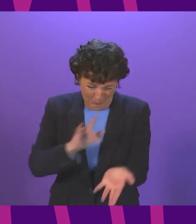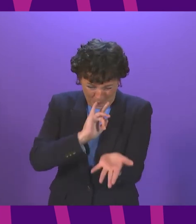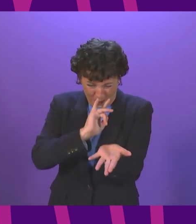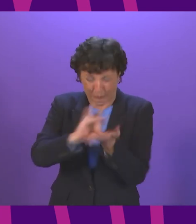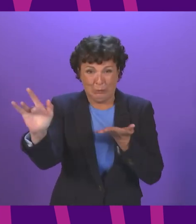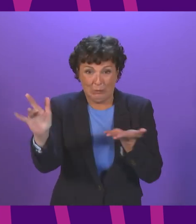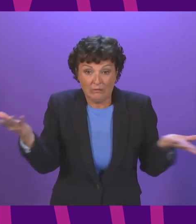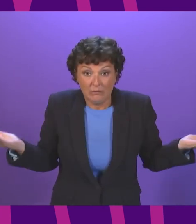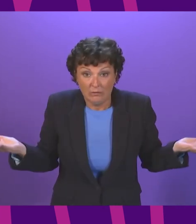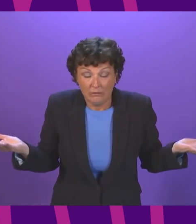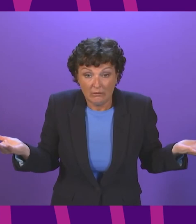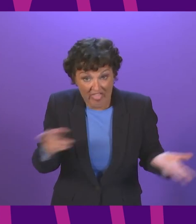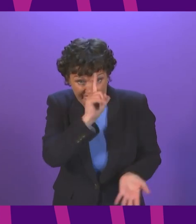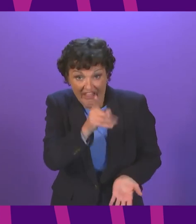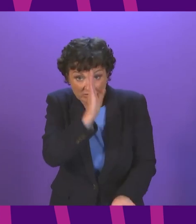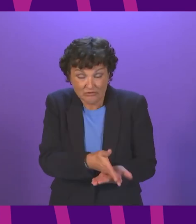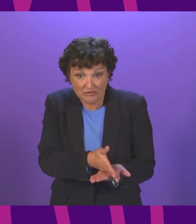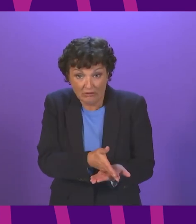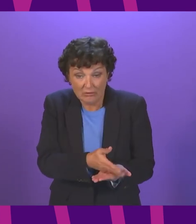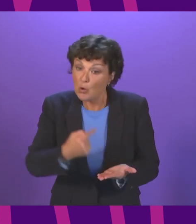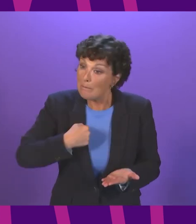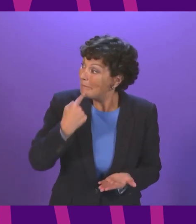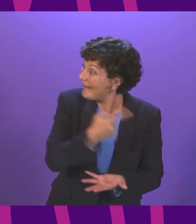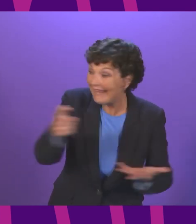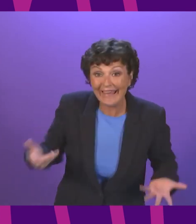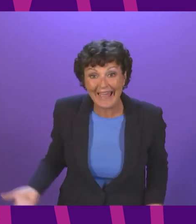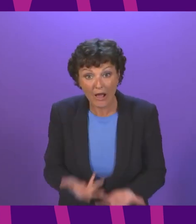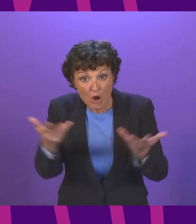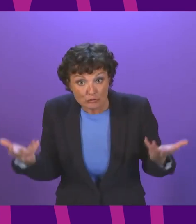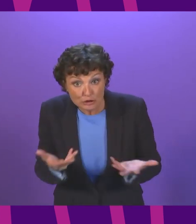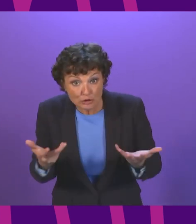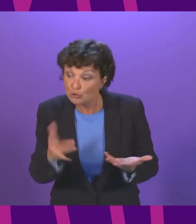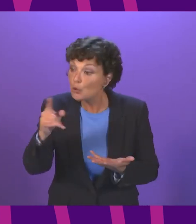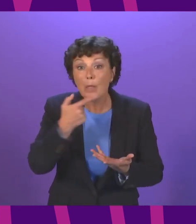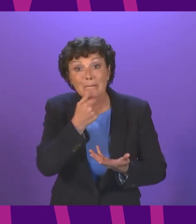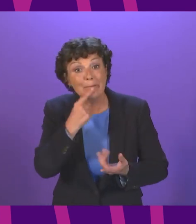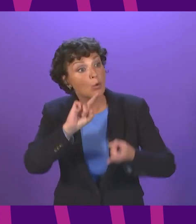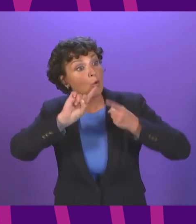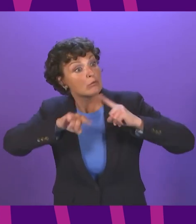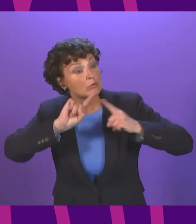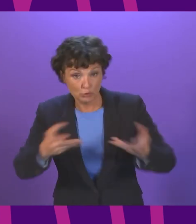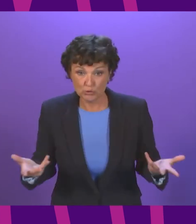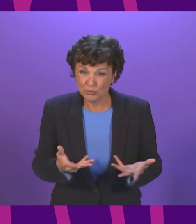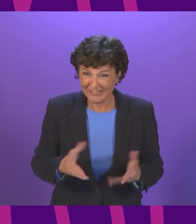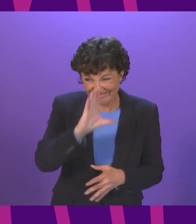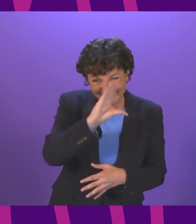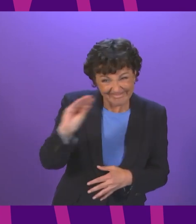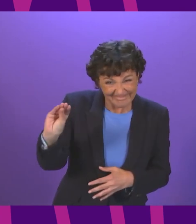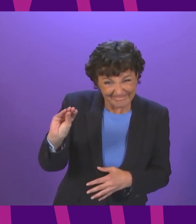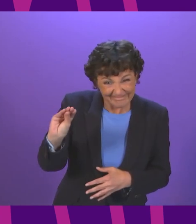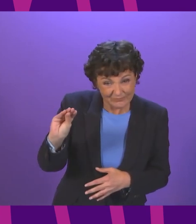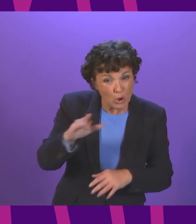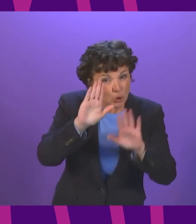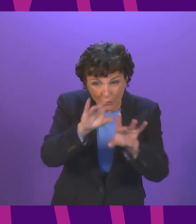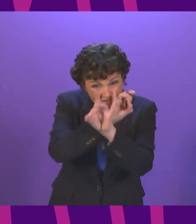so my encouragement to the commentators that I've talked about there is that